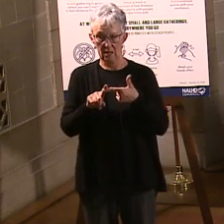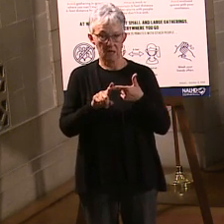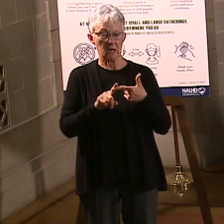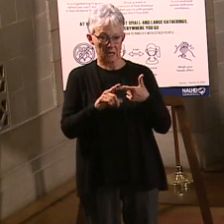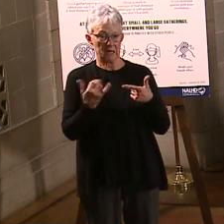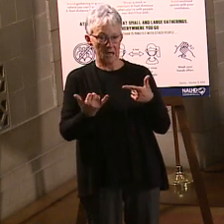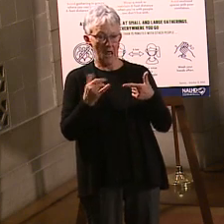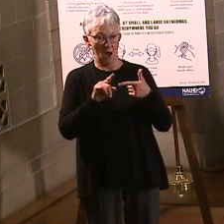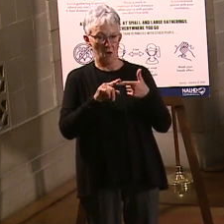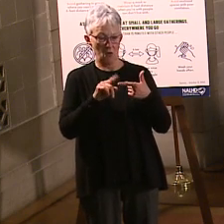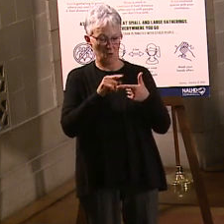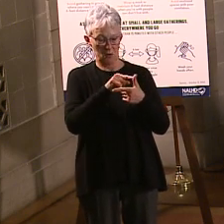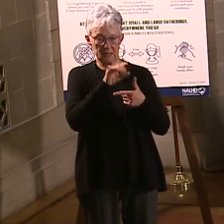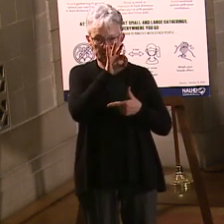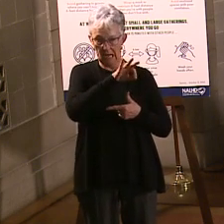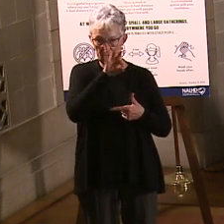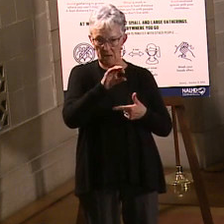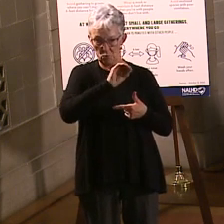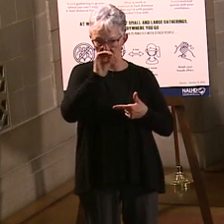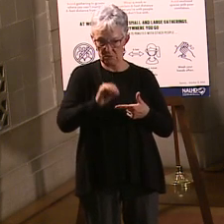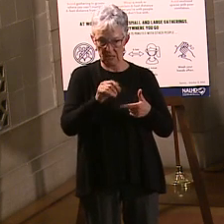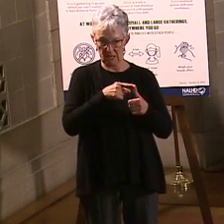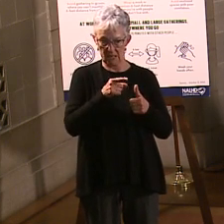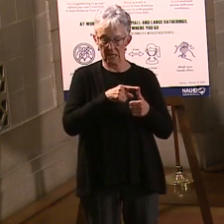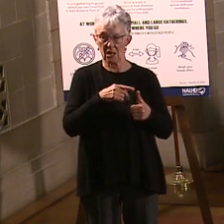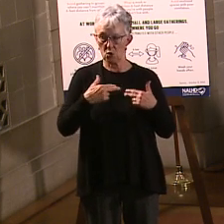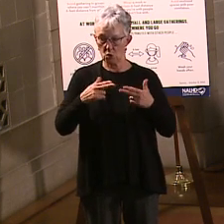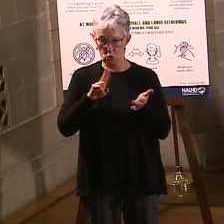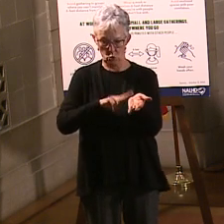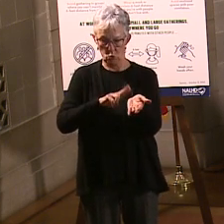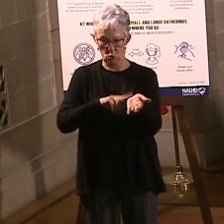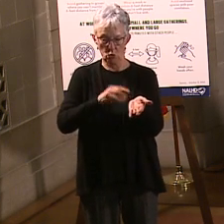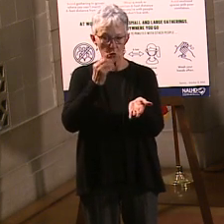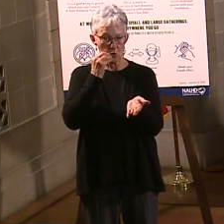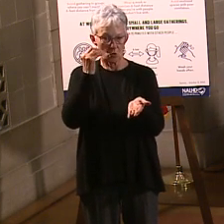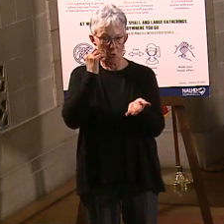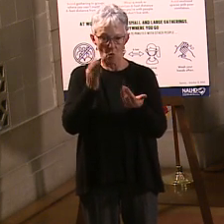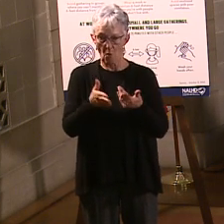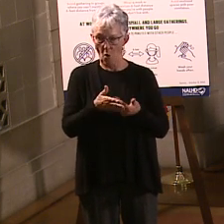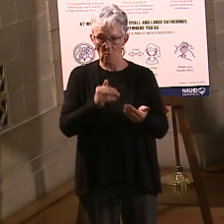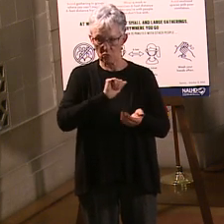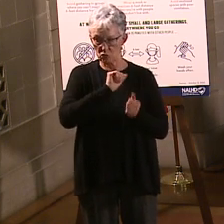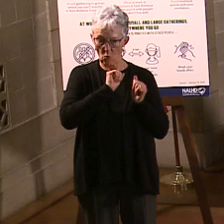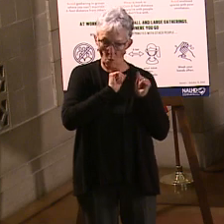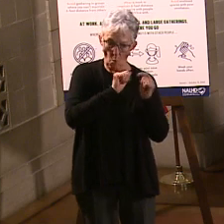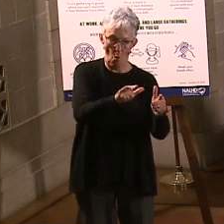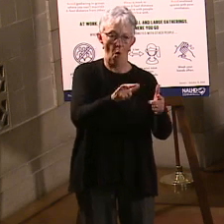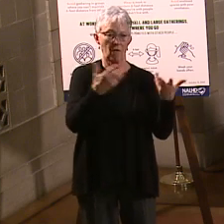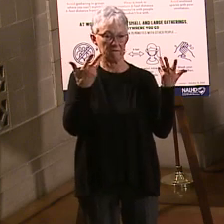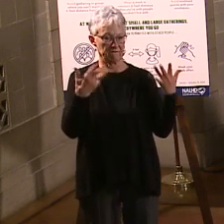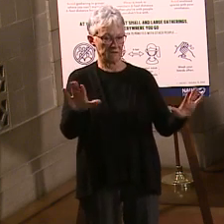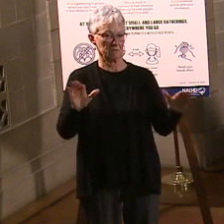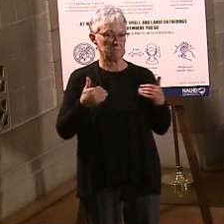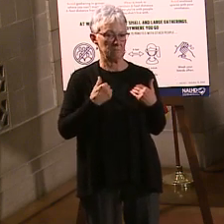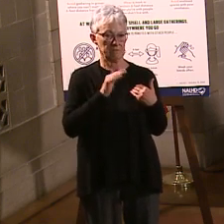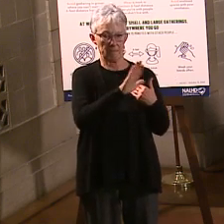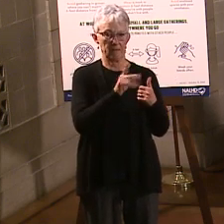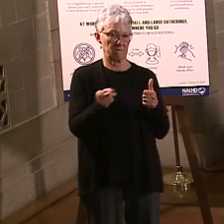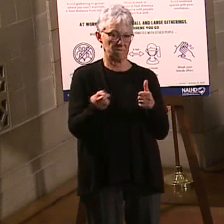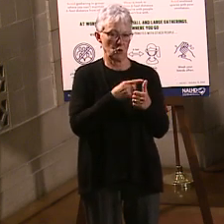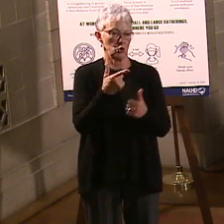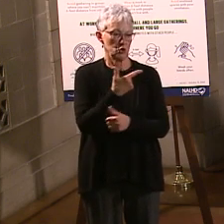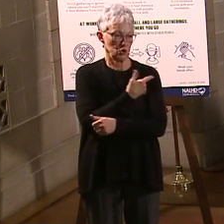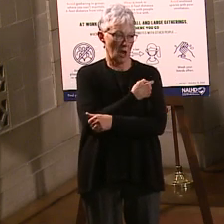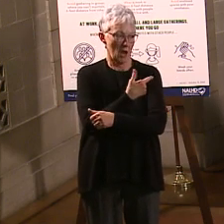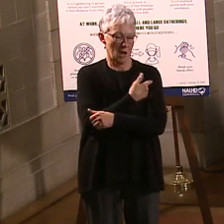verified have at least had their first dose go through, which is really good news to help protect that very vulnerable population. So that's very good